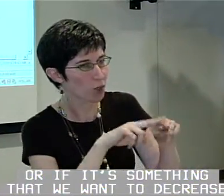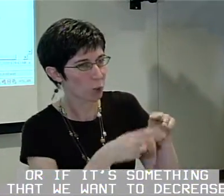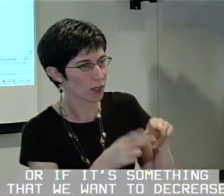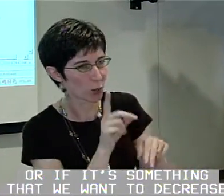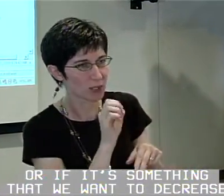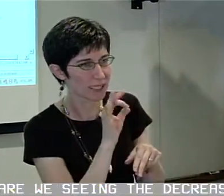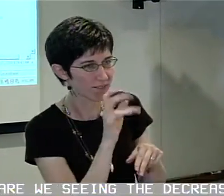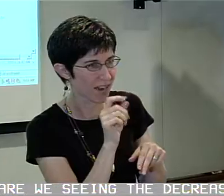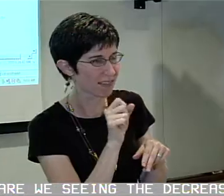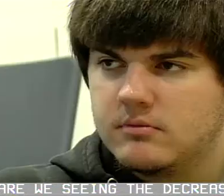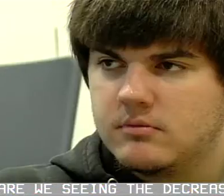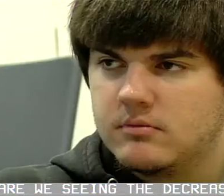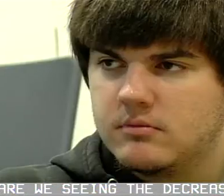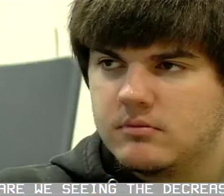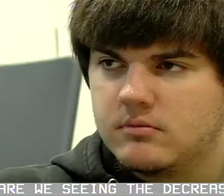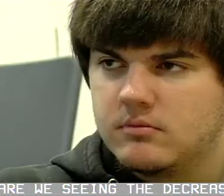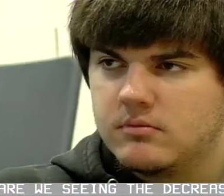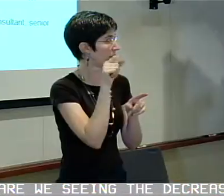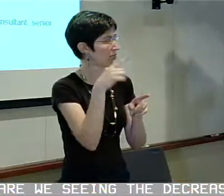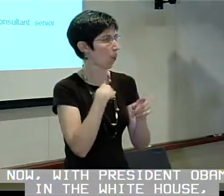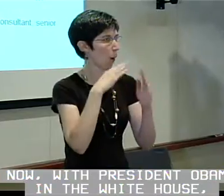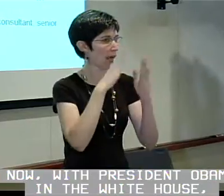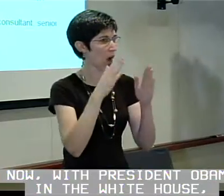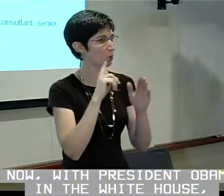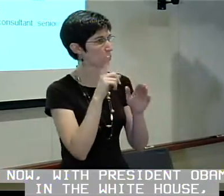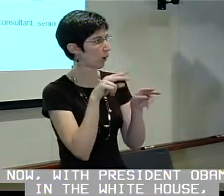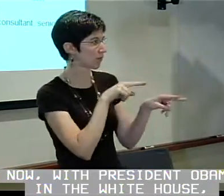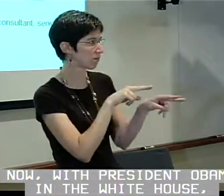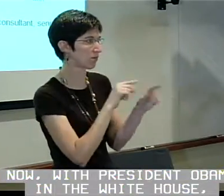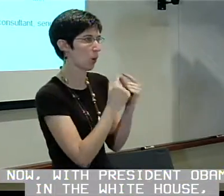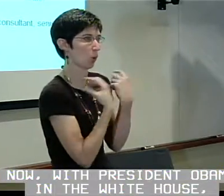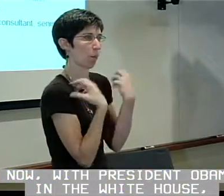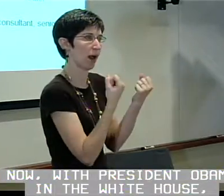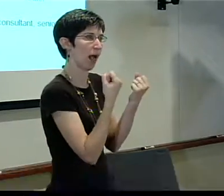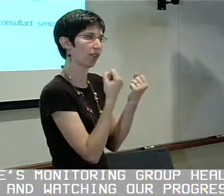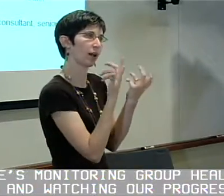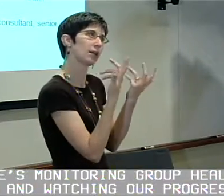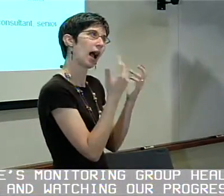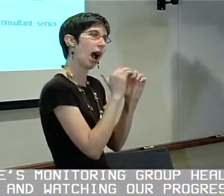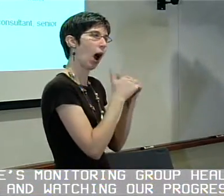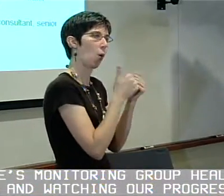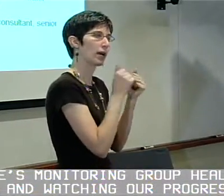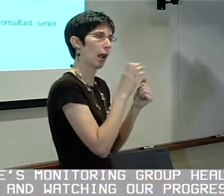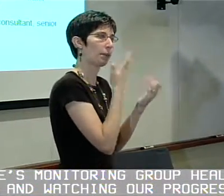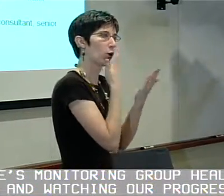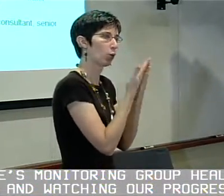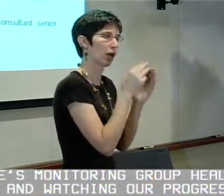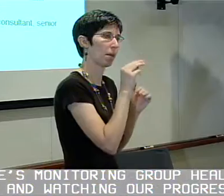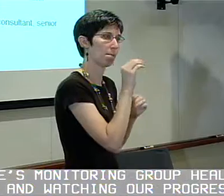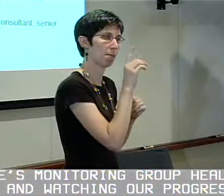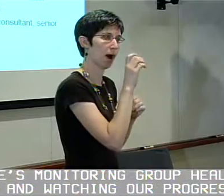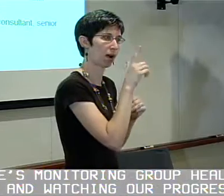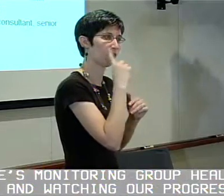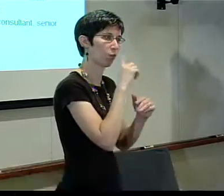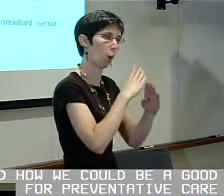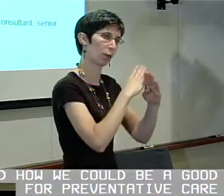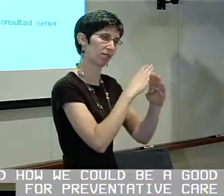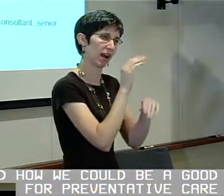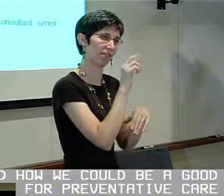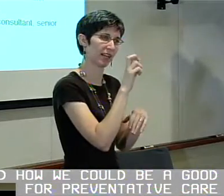want to decrease, are we seeing the decrease? Now with President Obama in the White House, he's monitoring group health and watching our progress and how we could be a